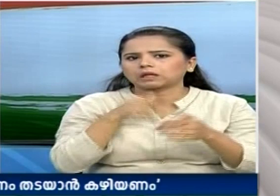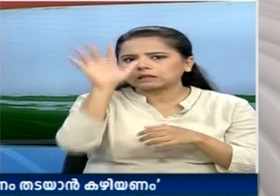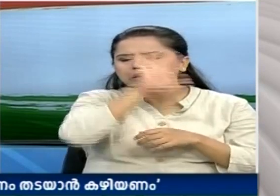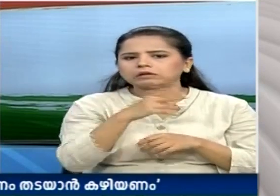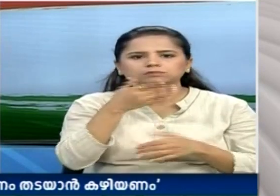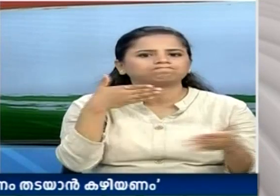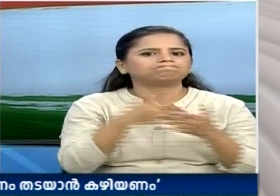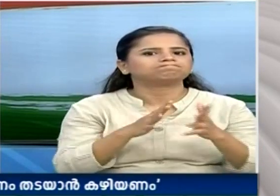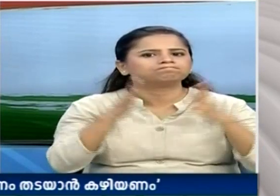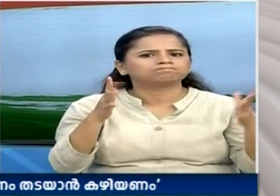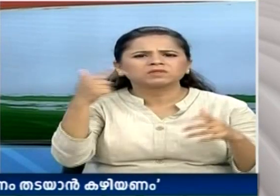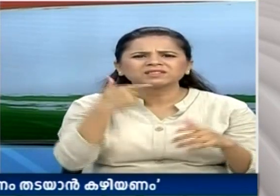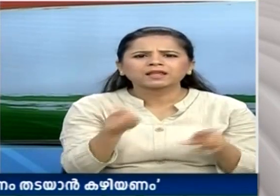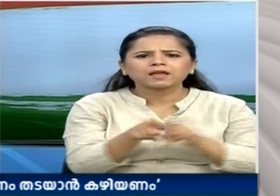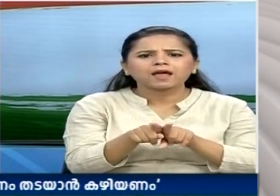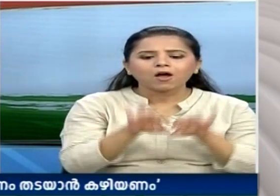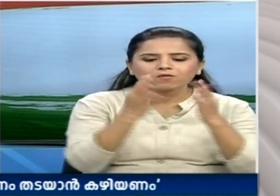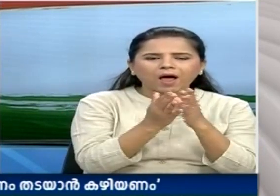He says having a small family is an act of patriotism.